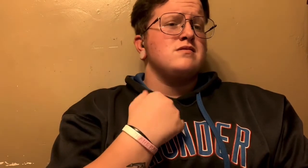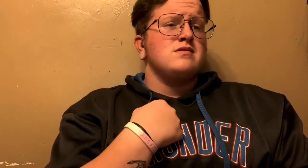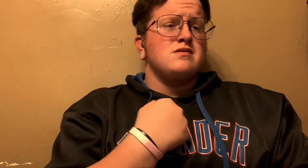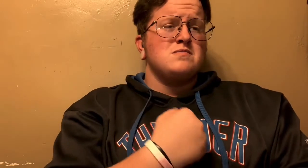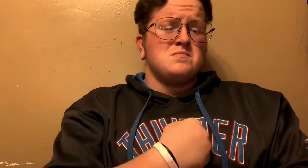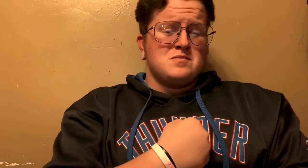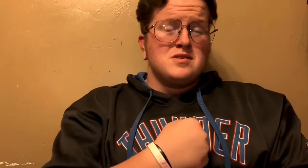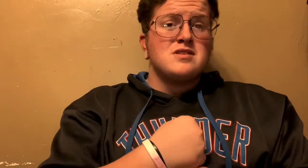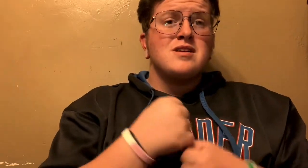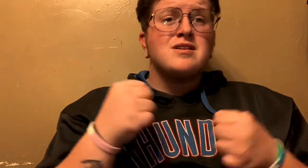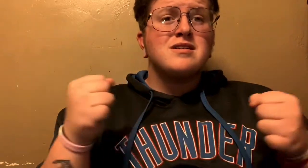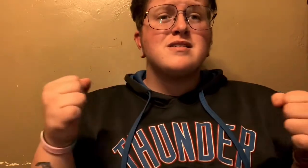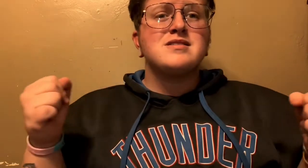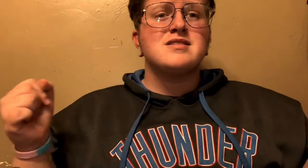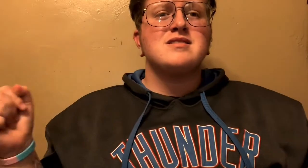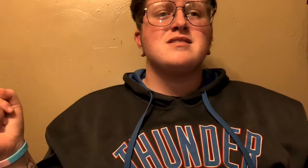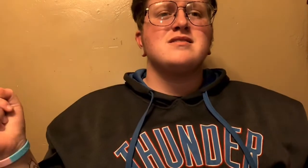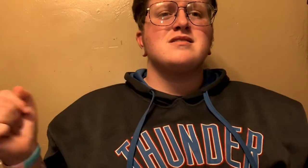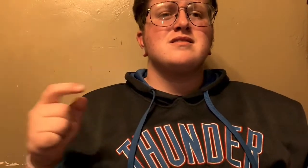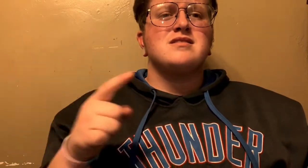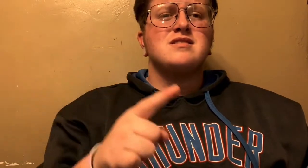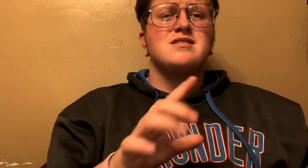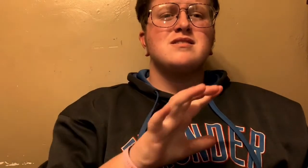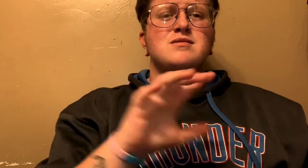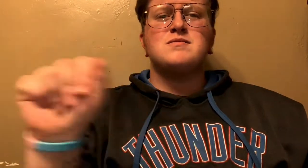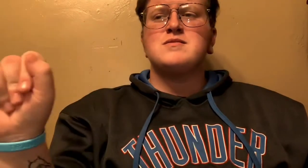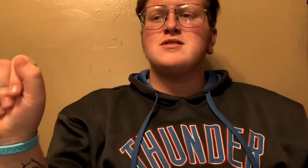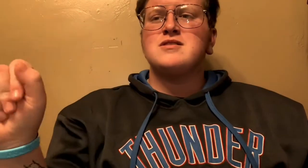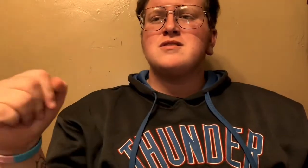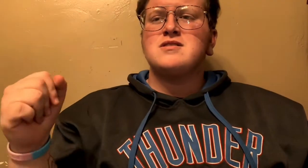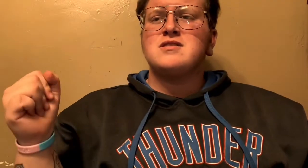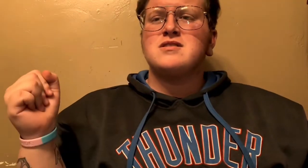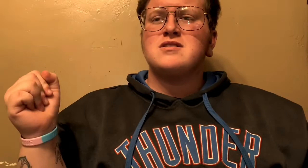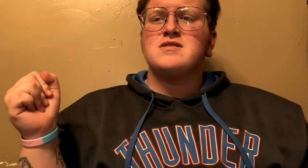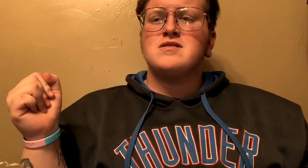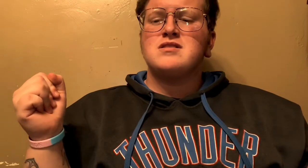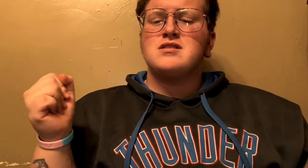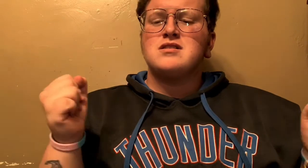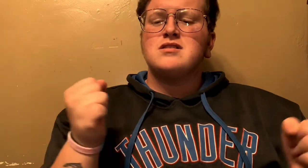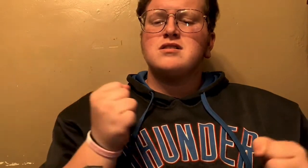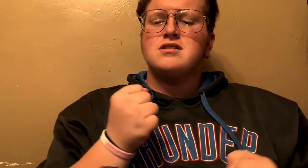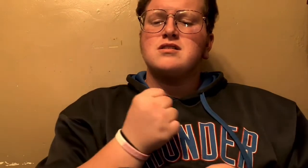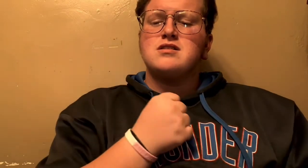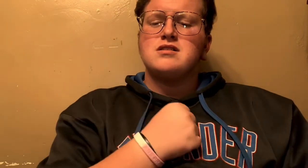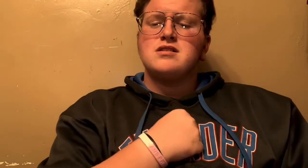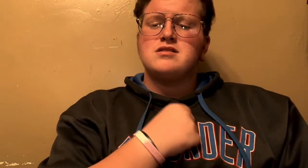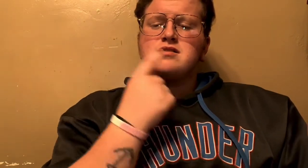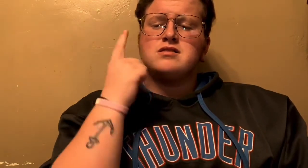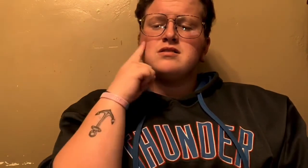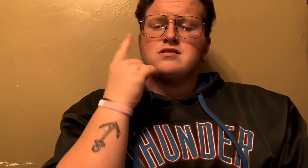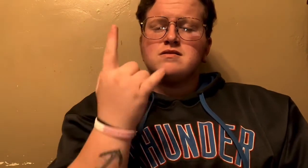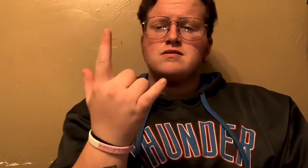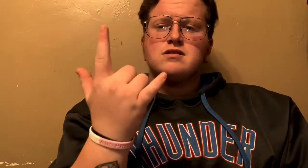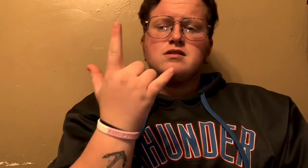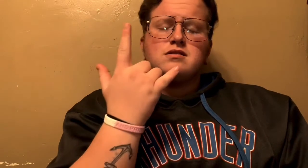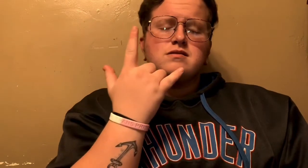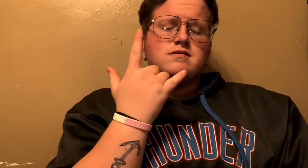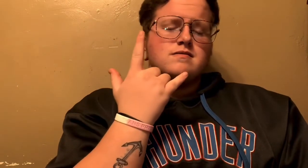you look I let my guard down, and then you pull the rug I always get it kind of used to